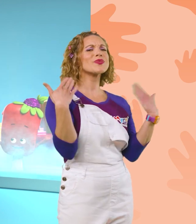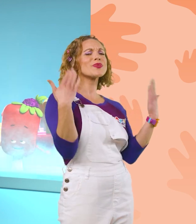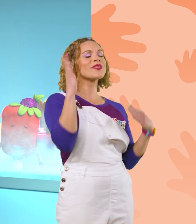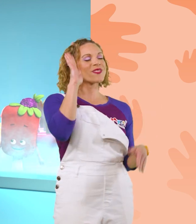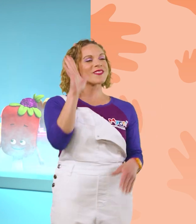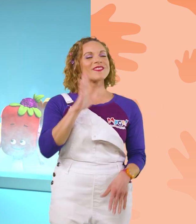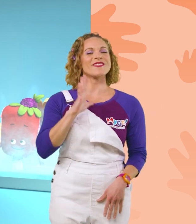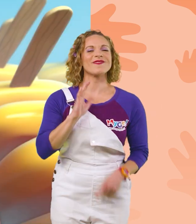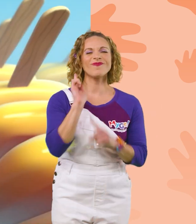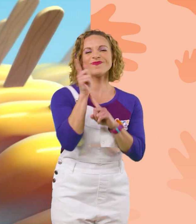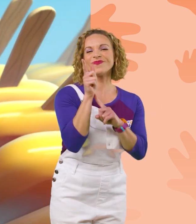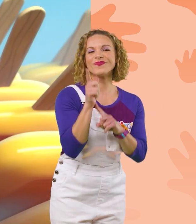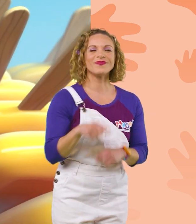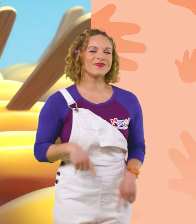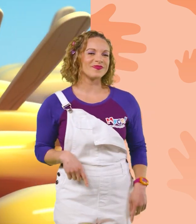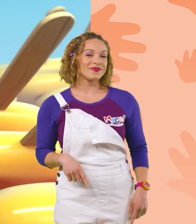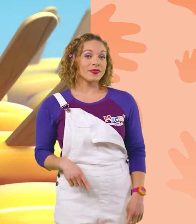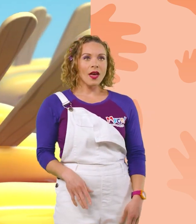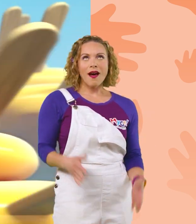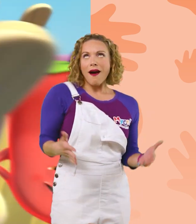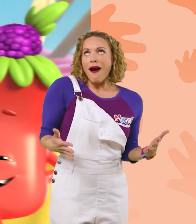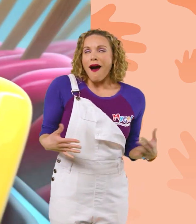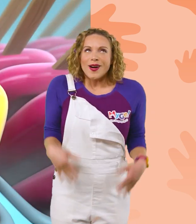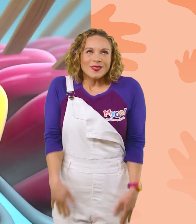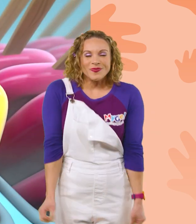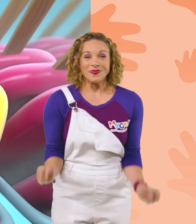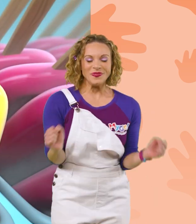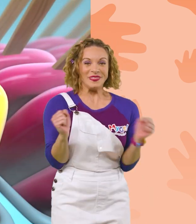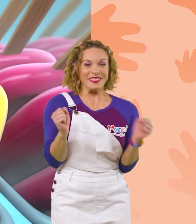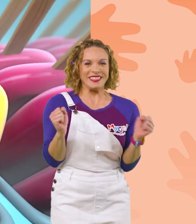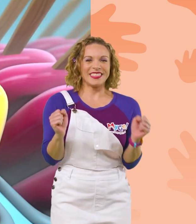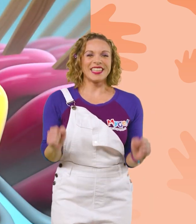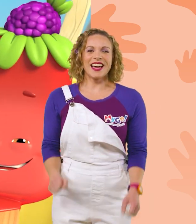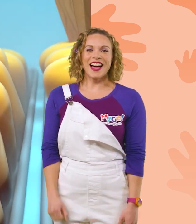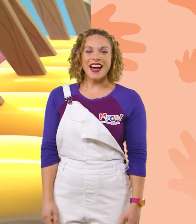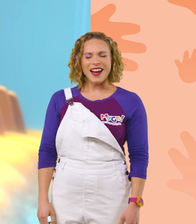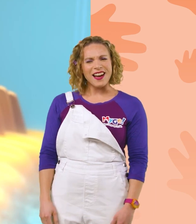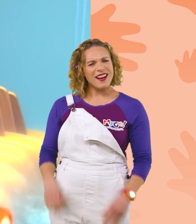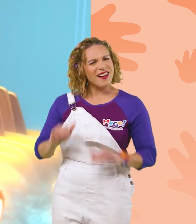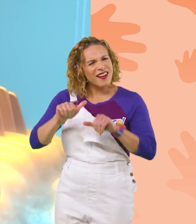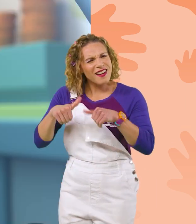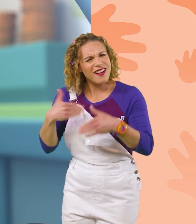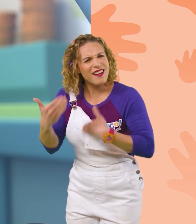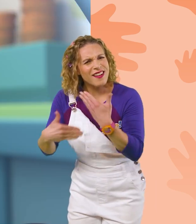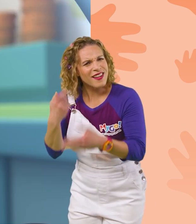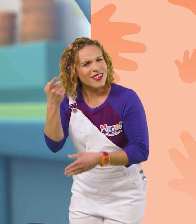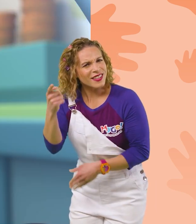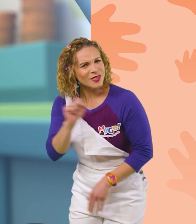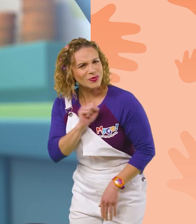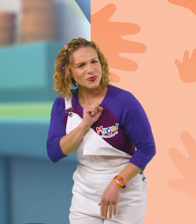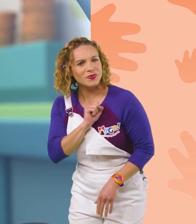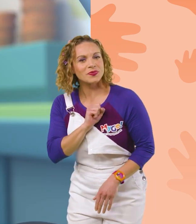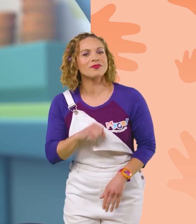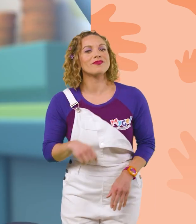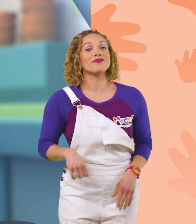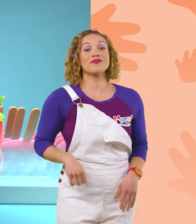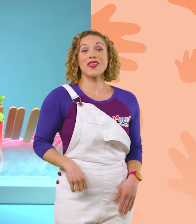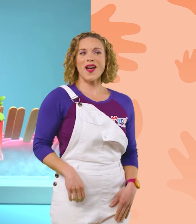fine in a sec! Mmm... Ice cold! How's it going in there, Sherry? It's